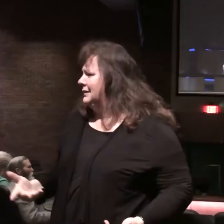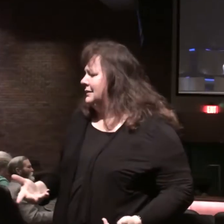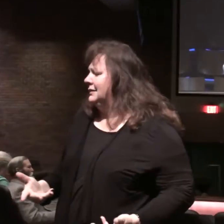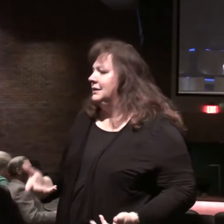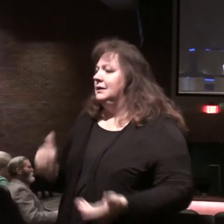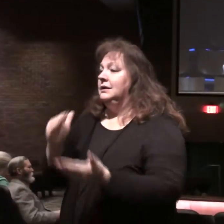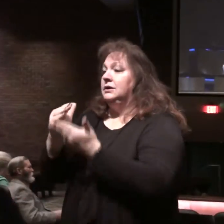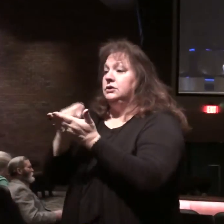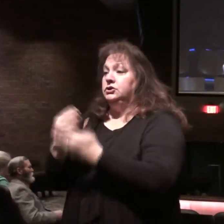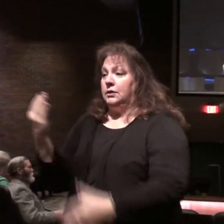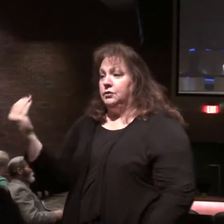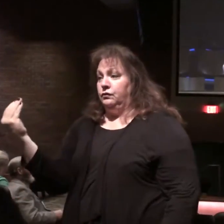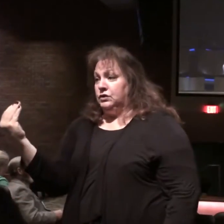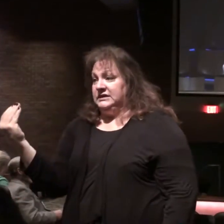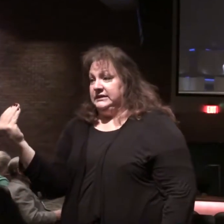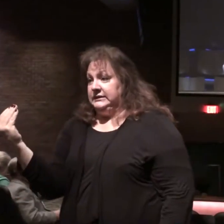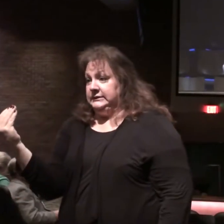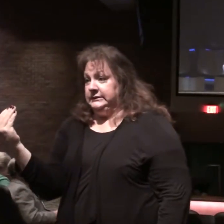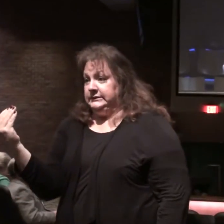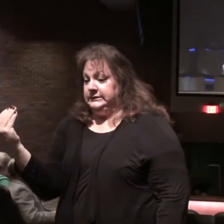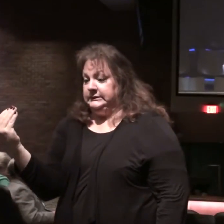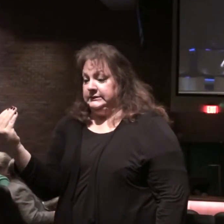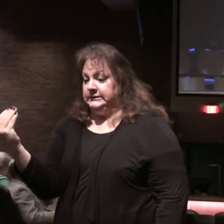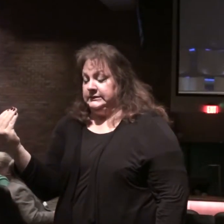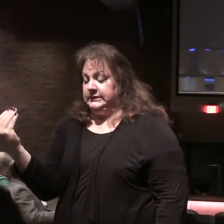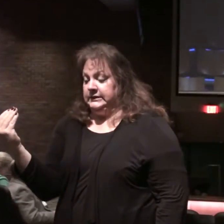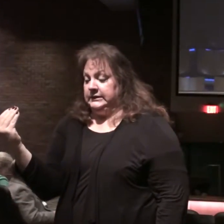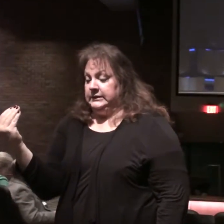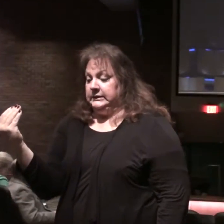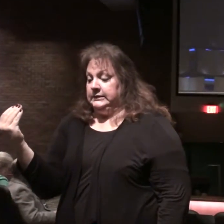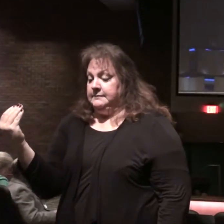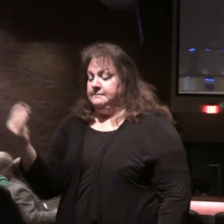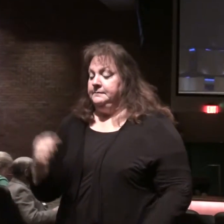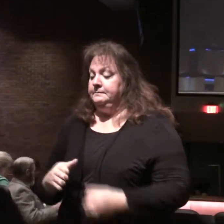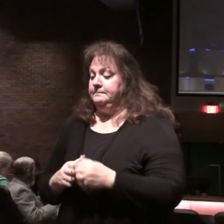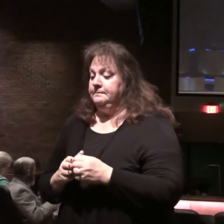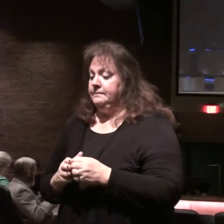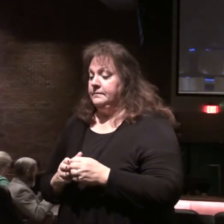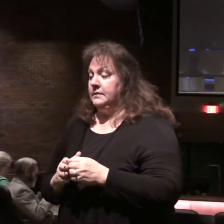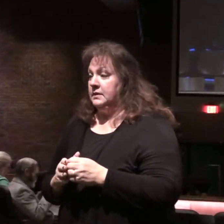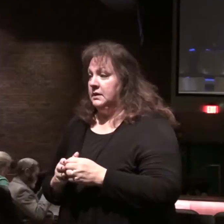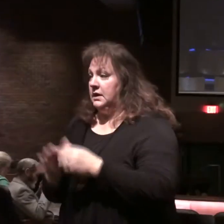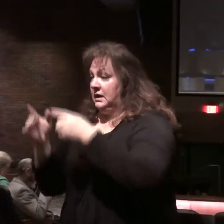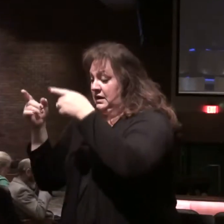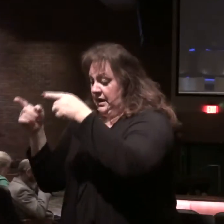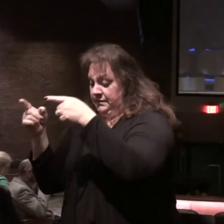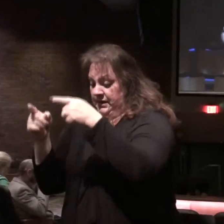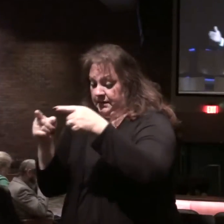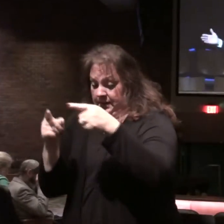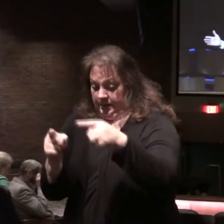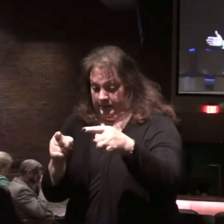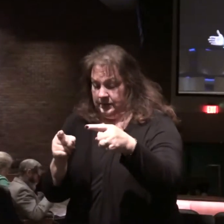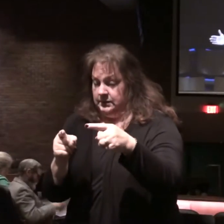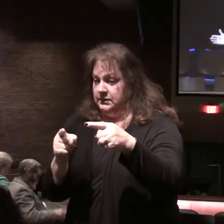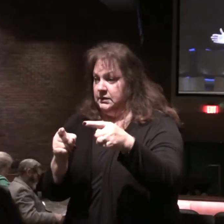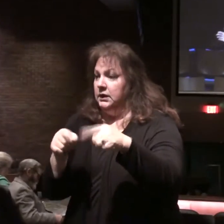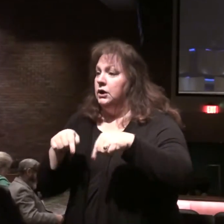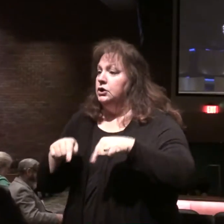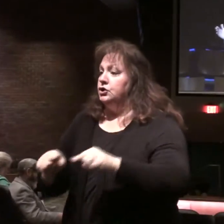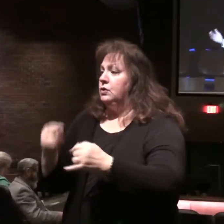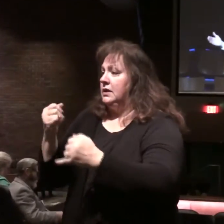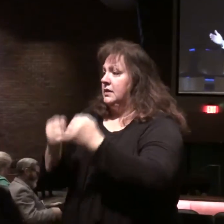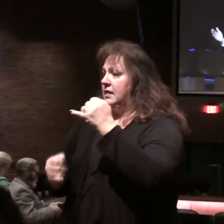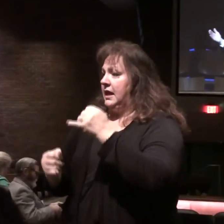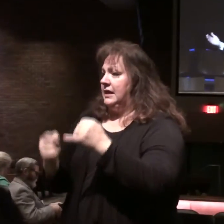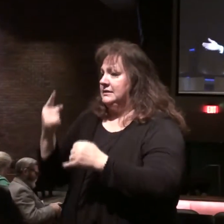In chapter 14, after talking about some key events that will be taking place during the